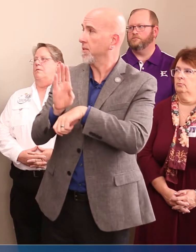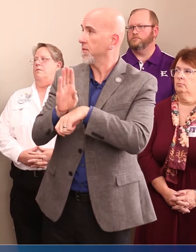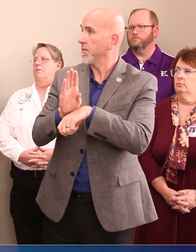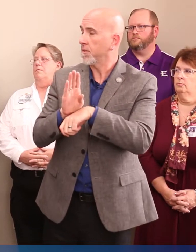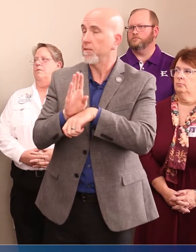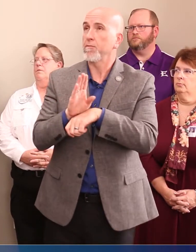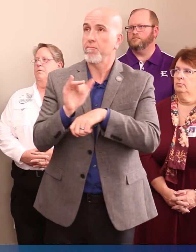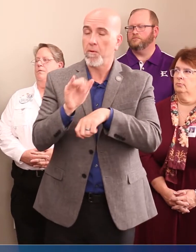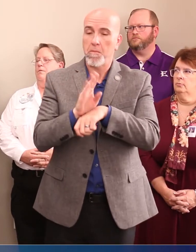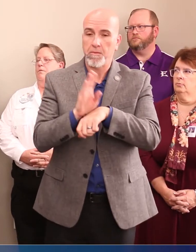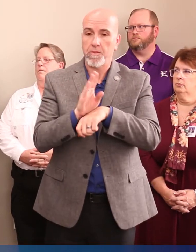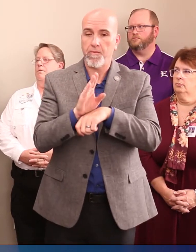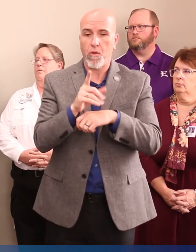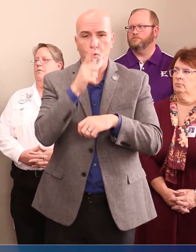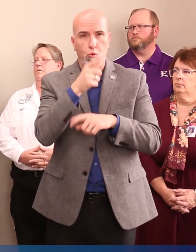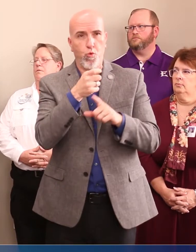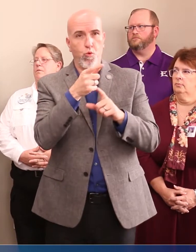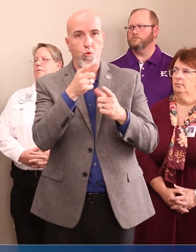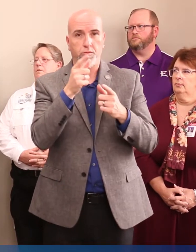About in business?